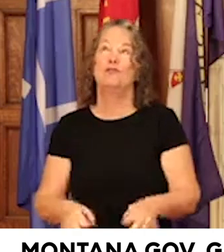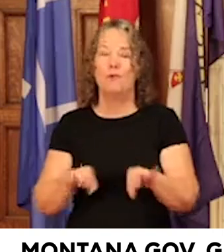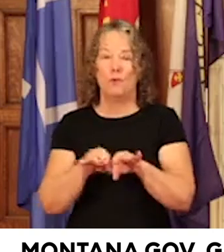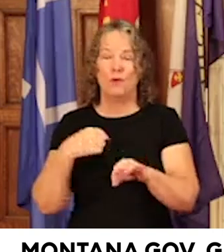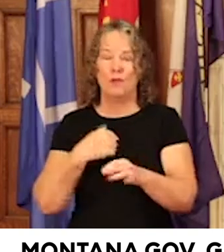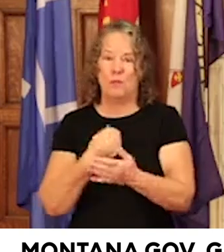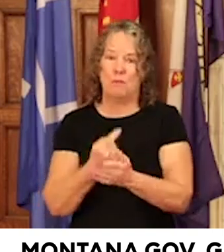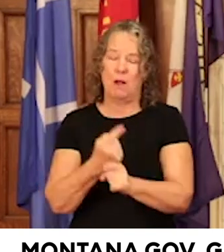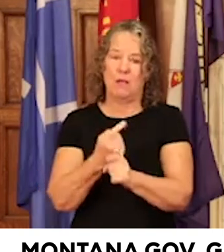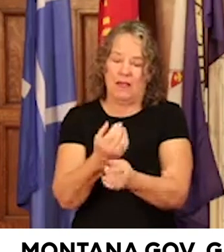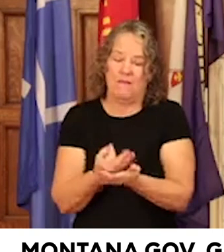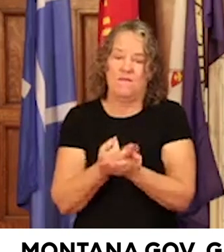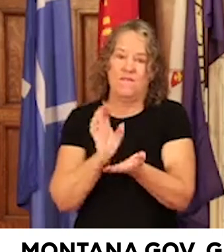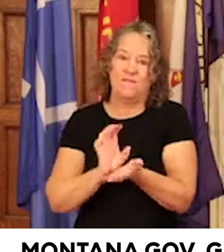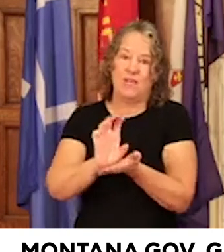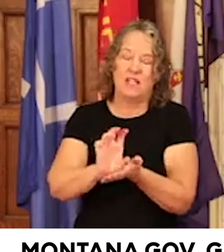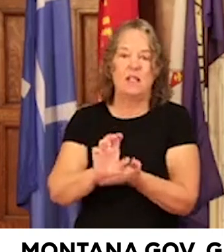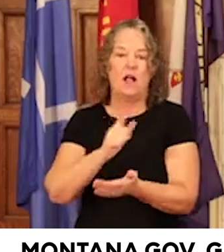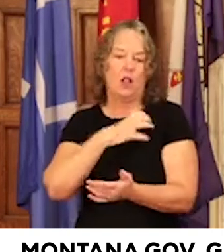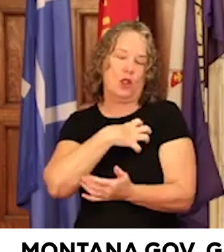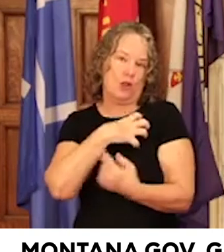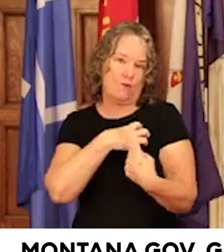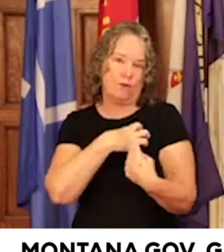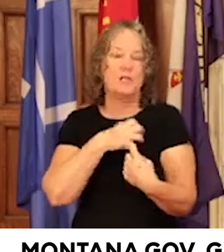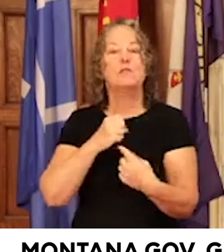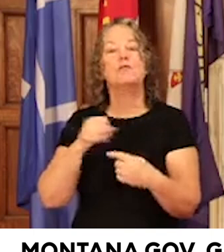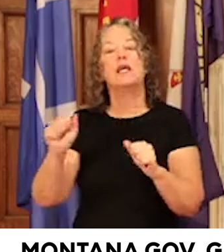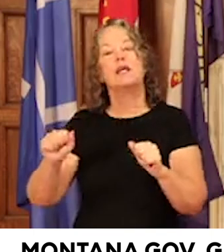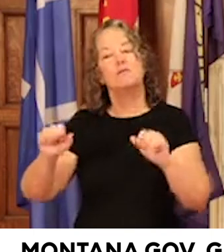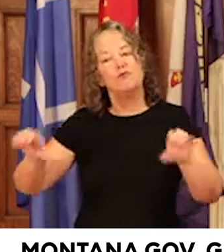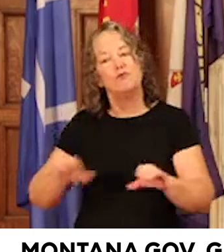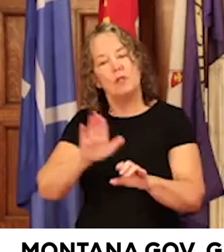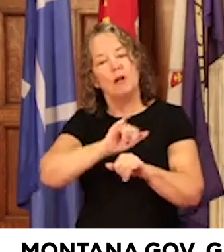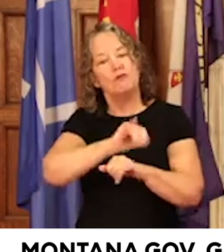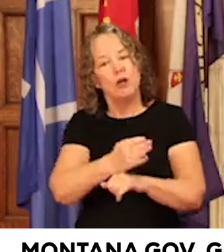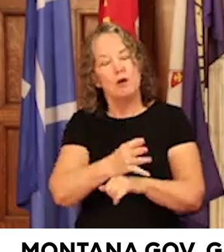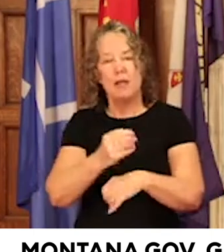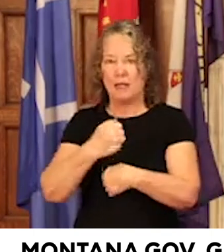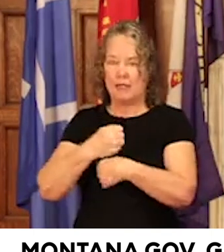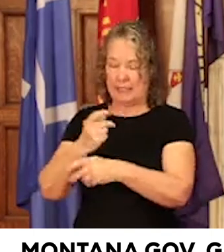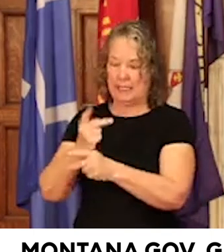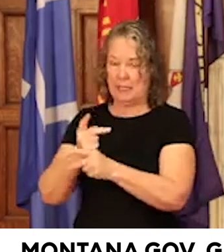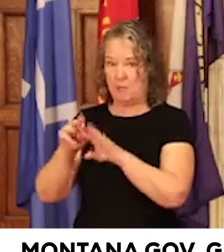fund law enforcement so they can do their jobs and ensure Montana families are safe.